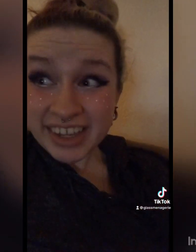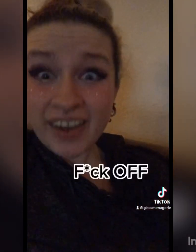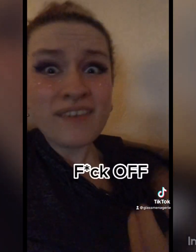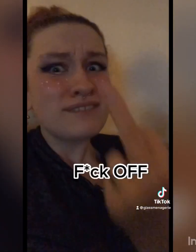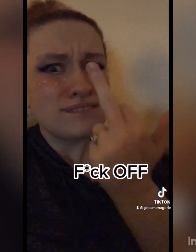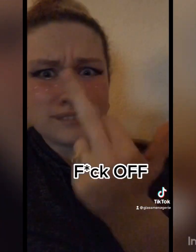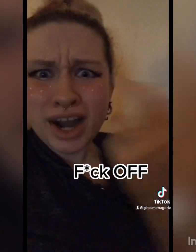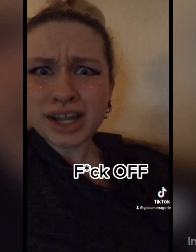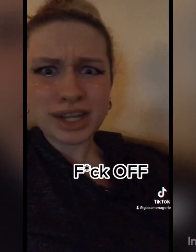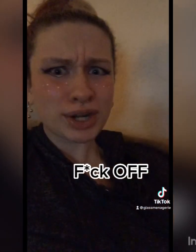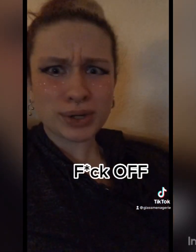Fuck off!